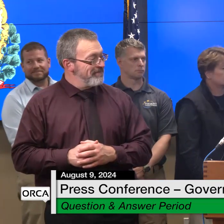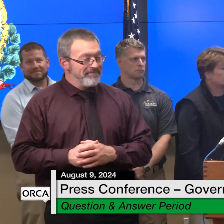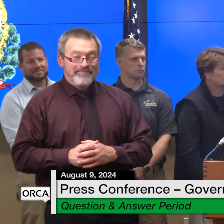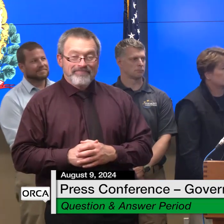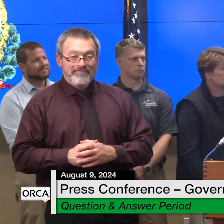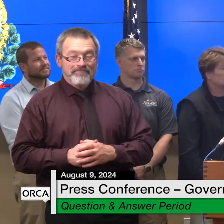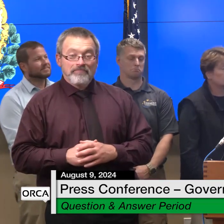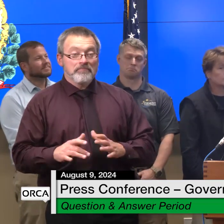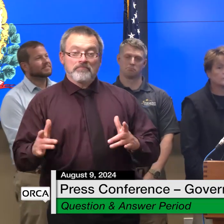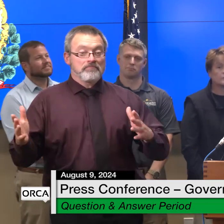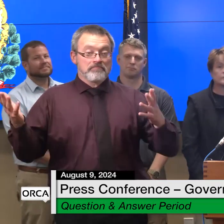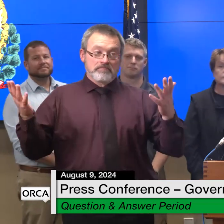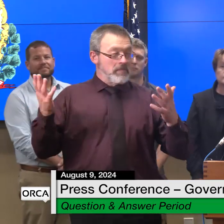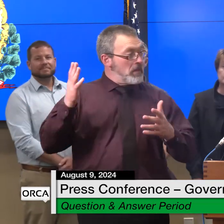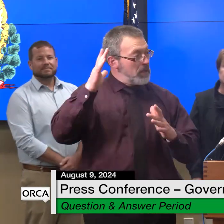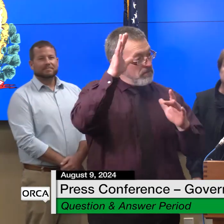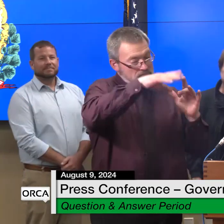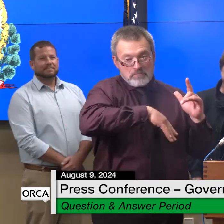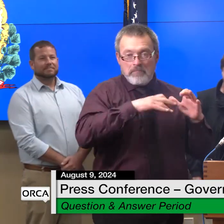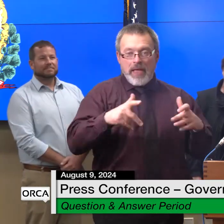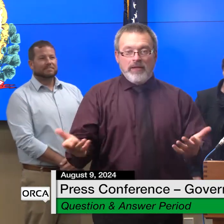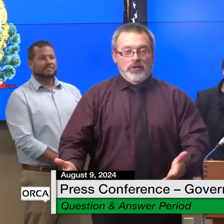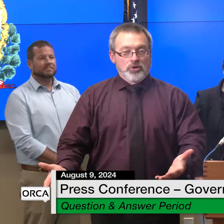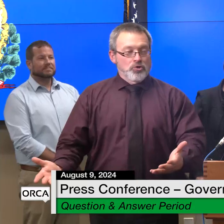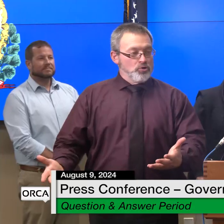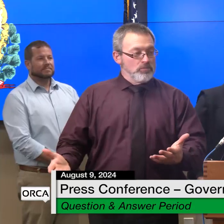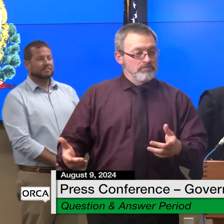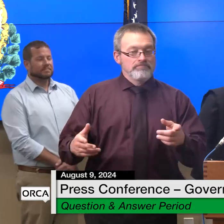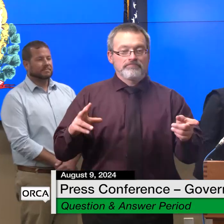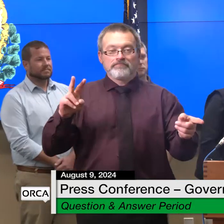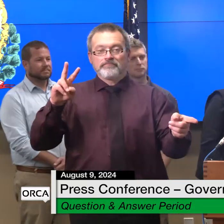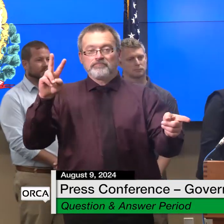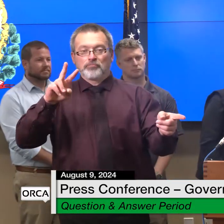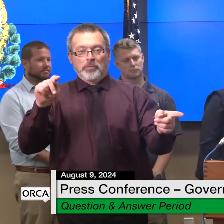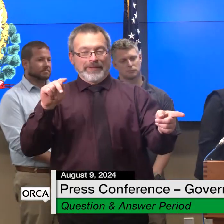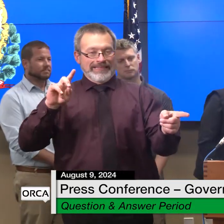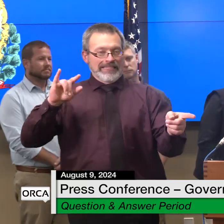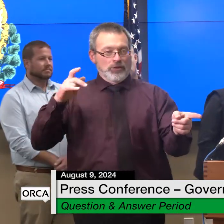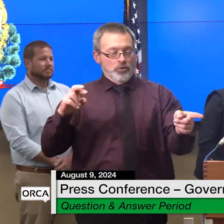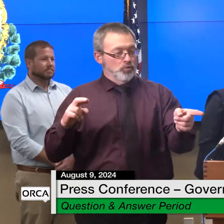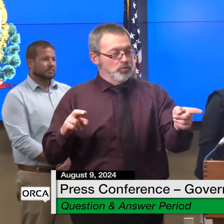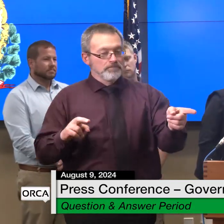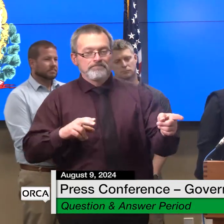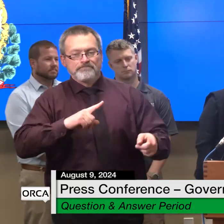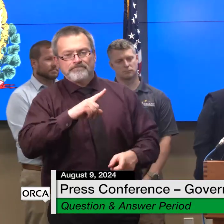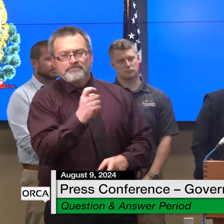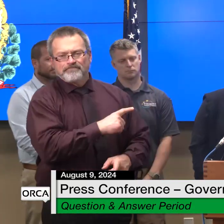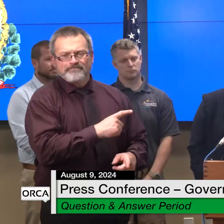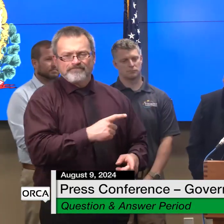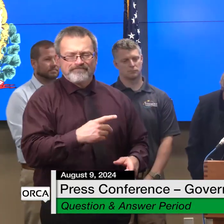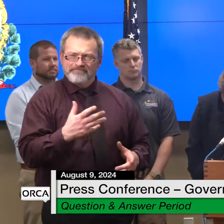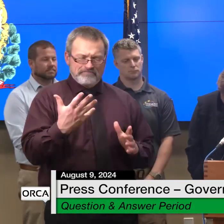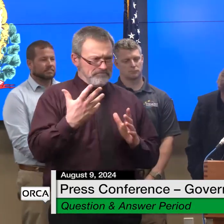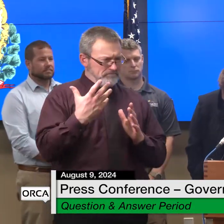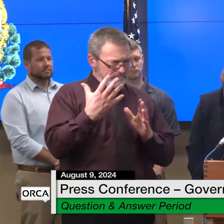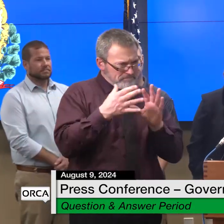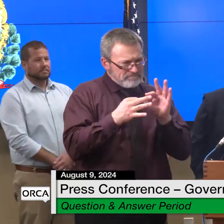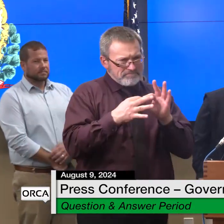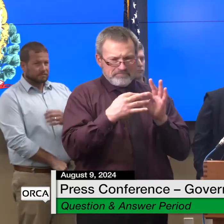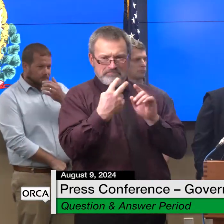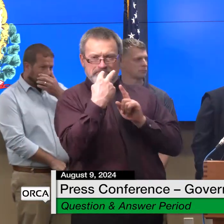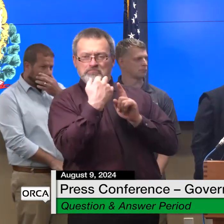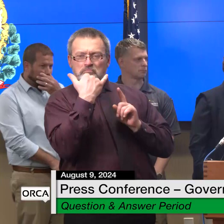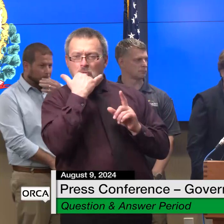i'll go back to the room go there correct me if i'm wrong i thought for the b gap program last year was it 20 million